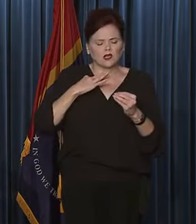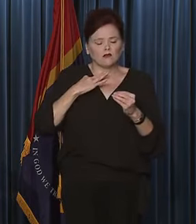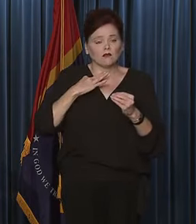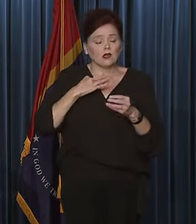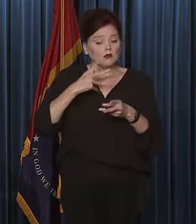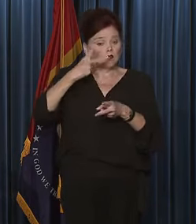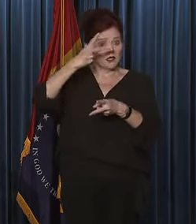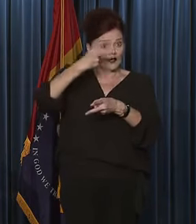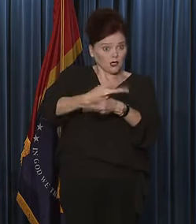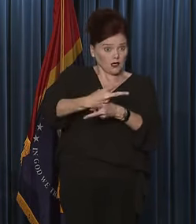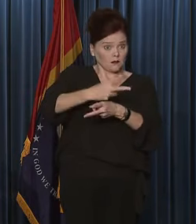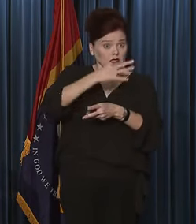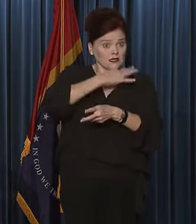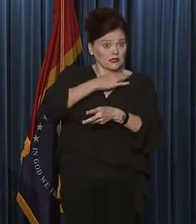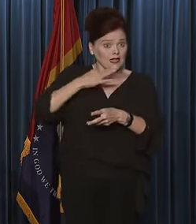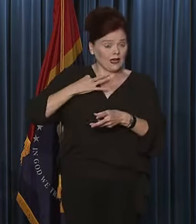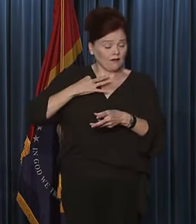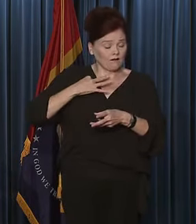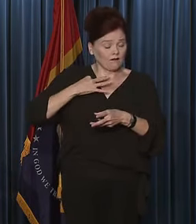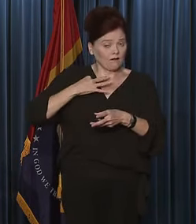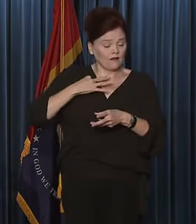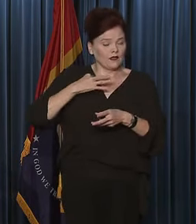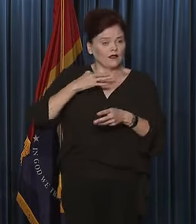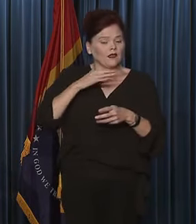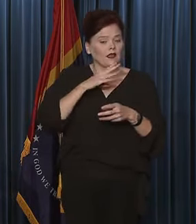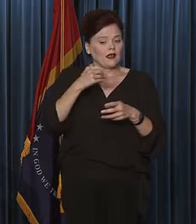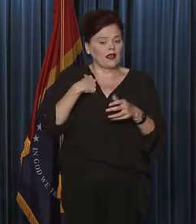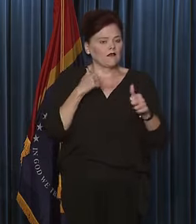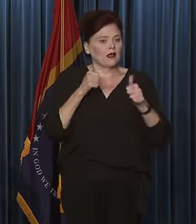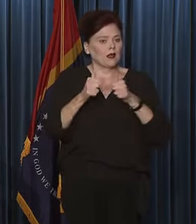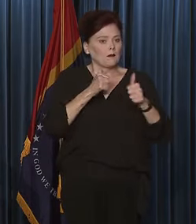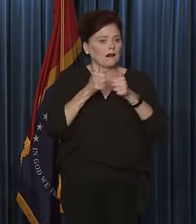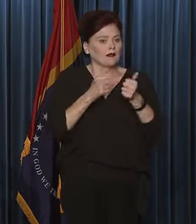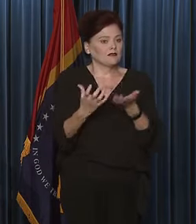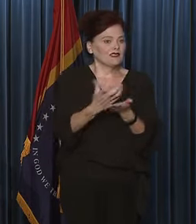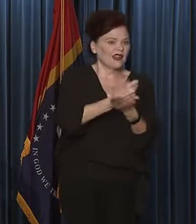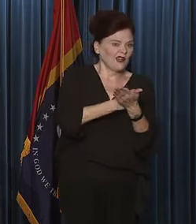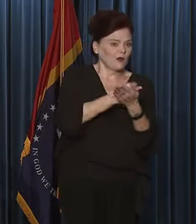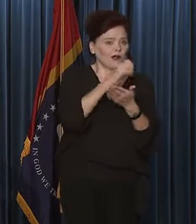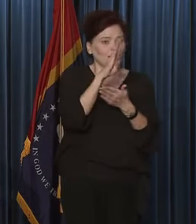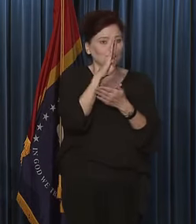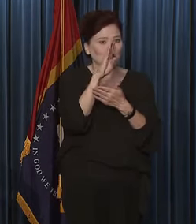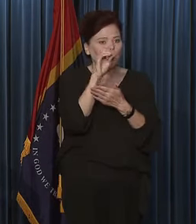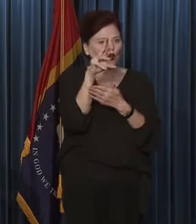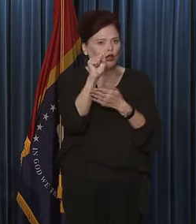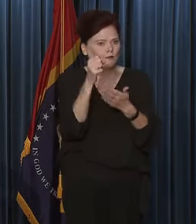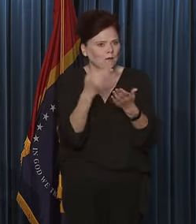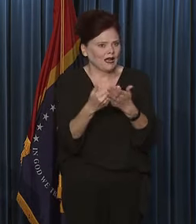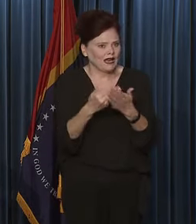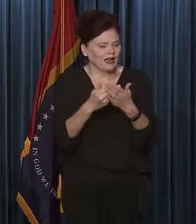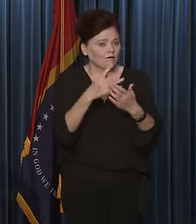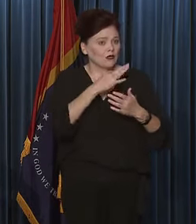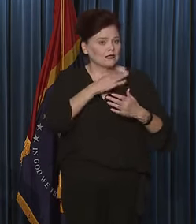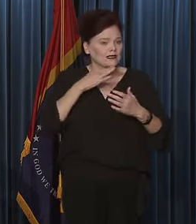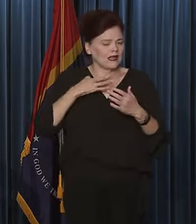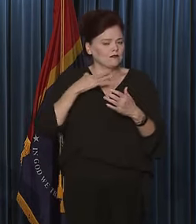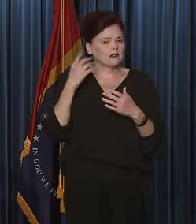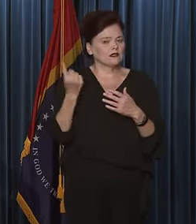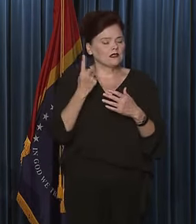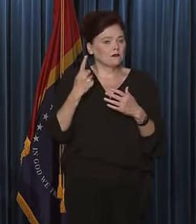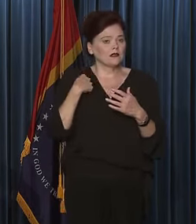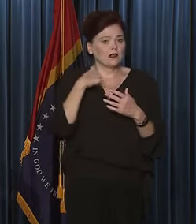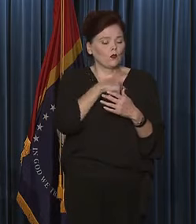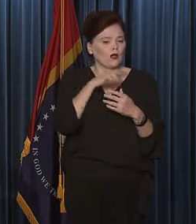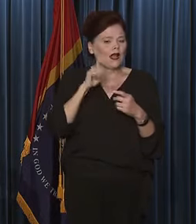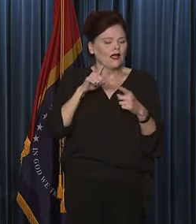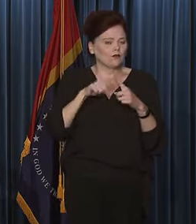Retaining staff and, and having competitive salaries and bonuses for staff is, is something that we're just going